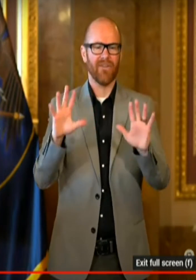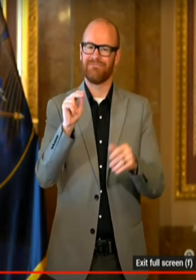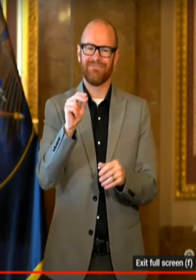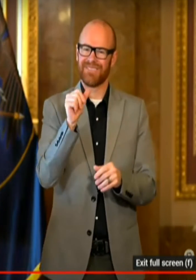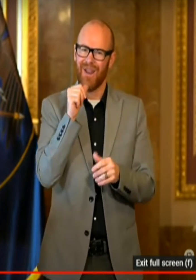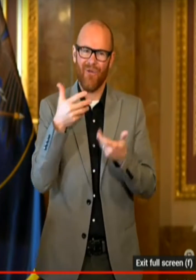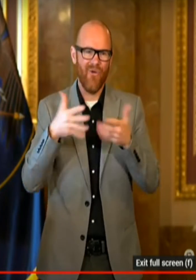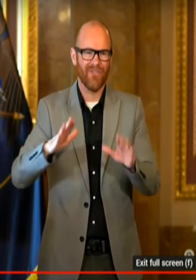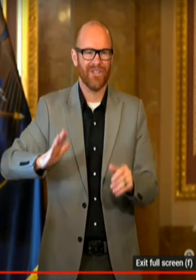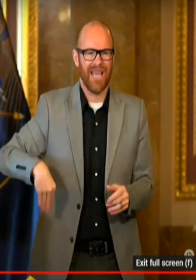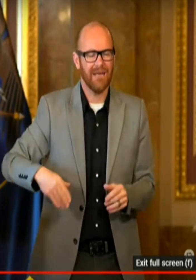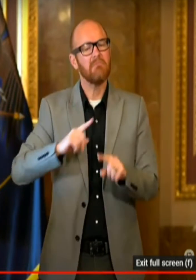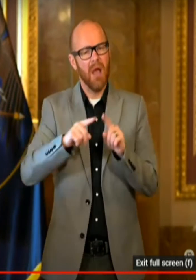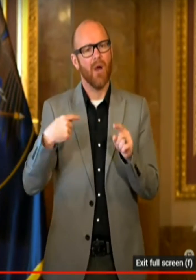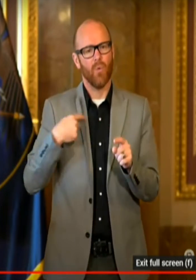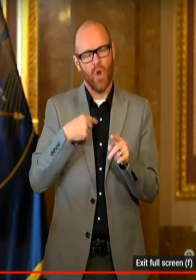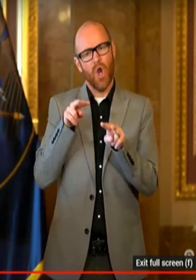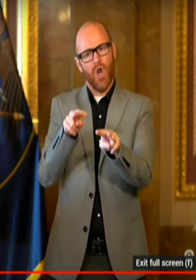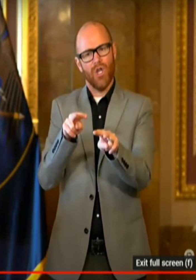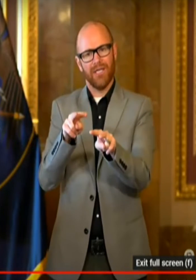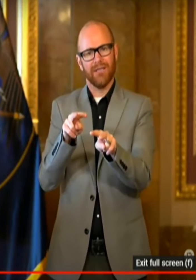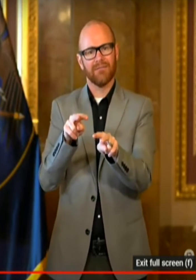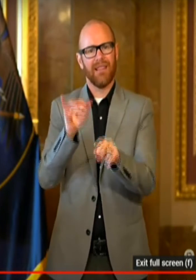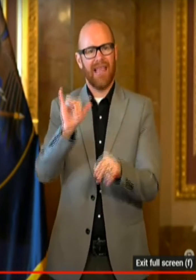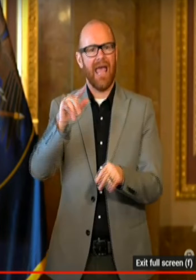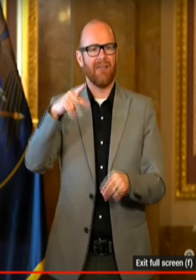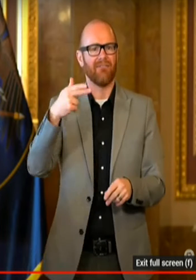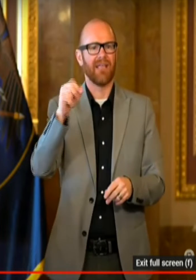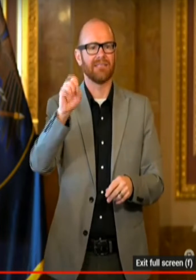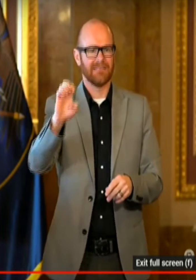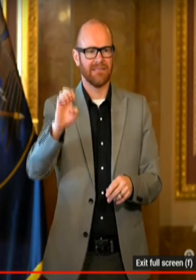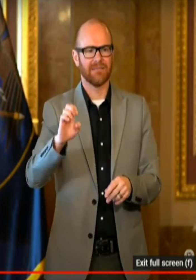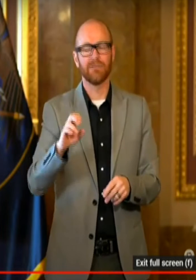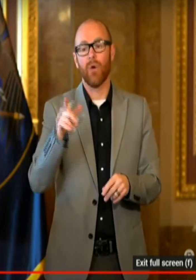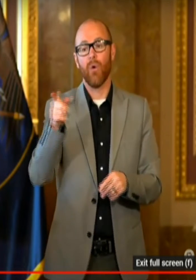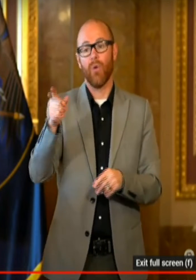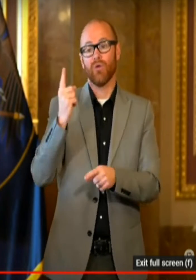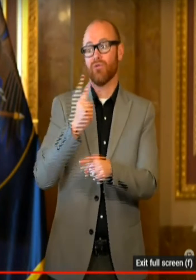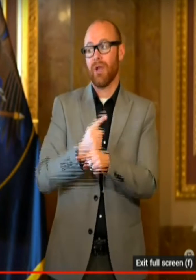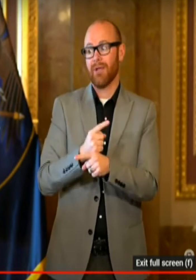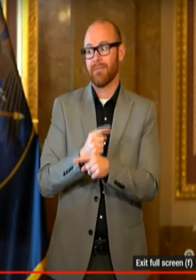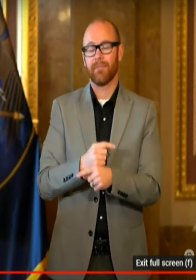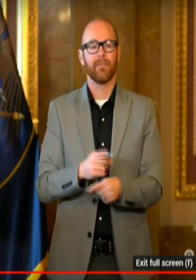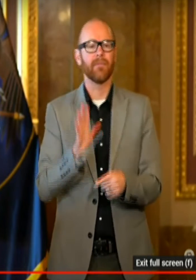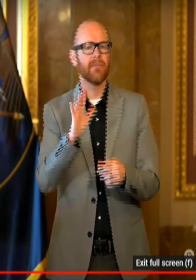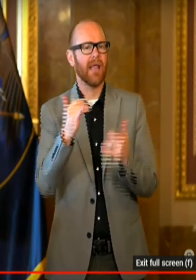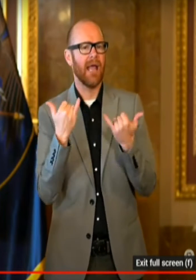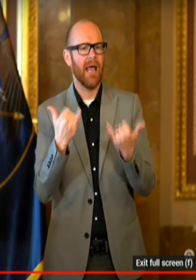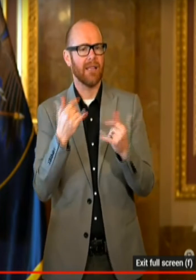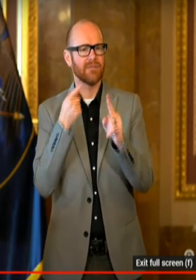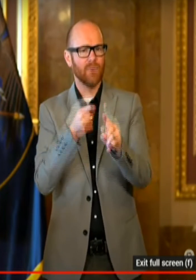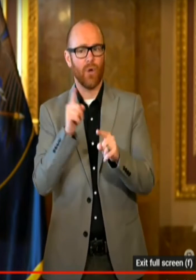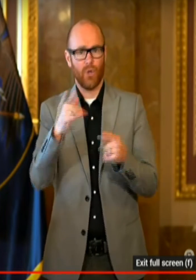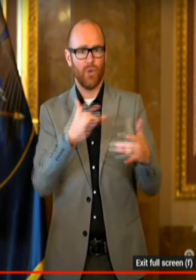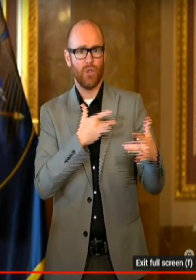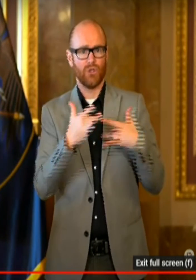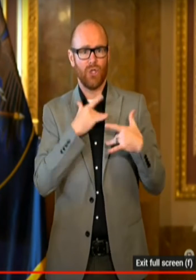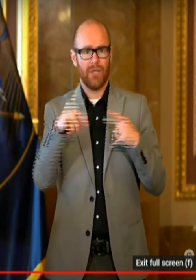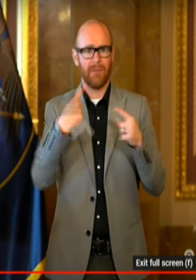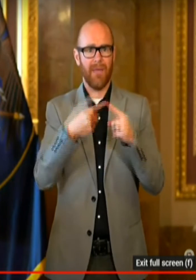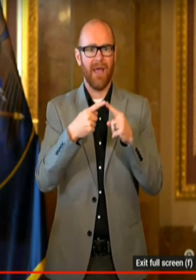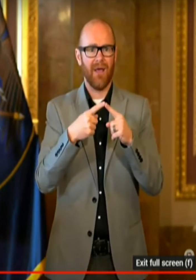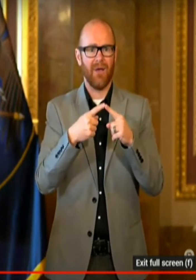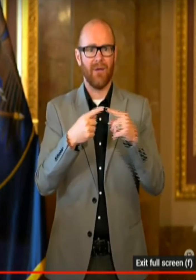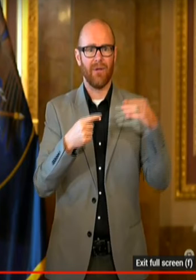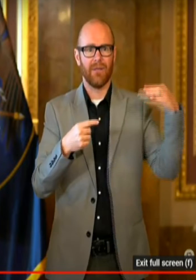But certainly, we are moving into this phase. And, yes, the technical term for that would be an endemic phase. Ben, at this point, are you concerned about spiking in football?